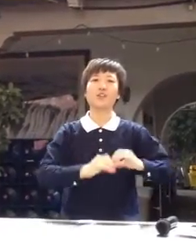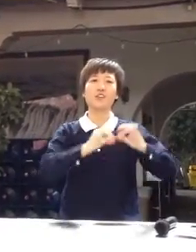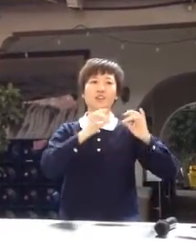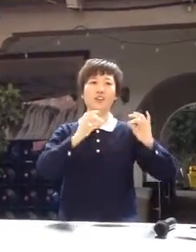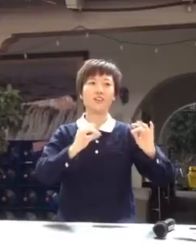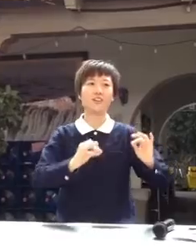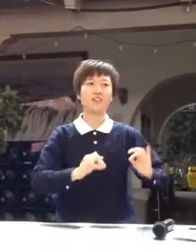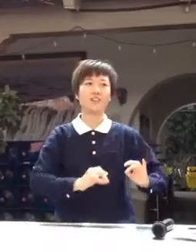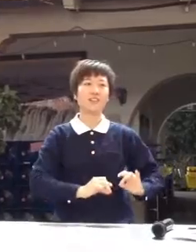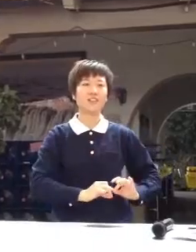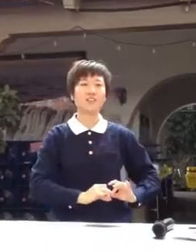heart.